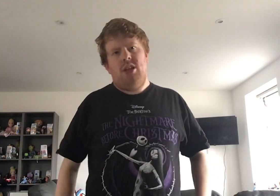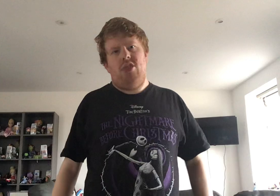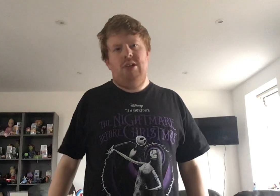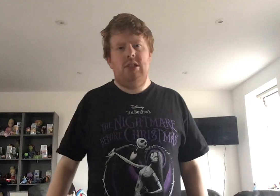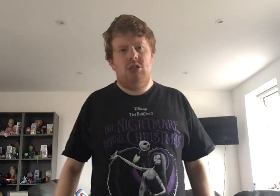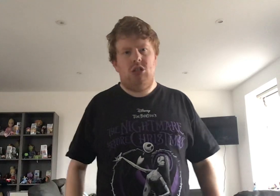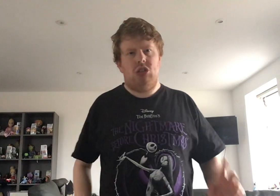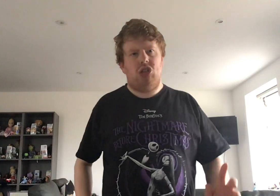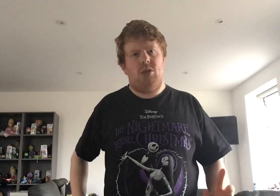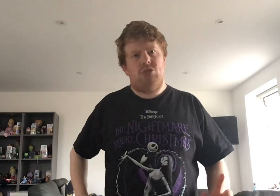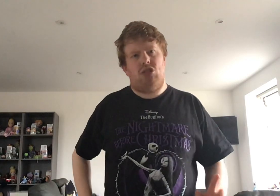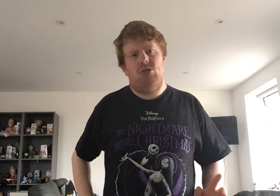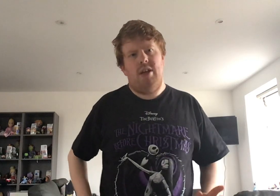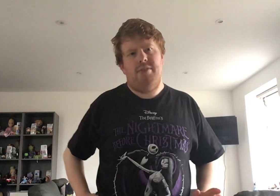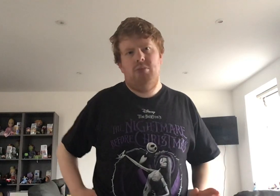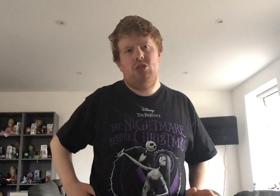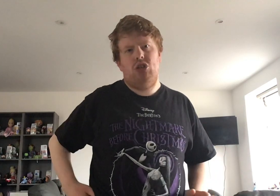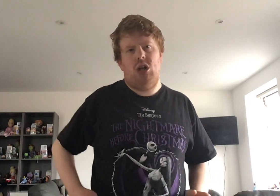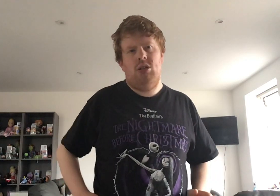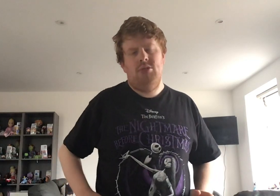threaten to stop Doodly from Darwin,